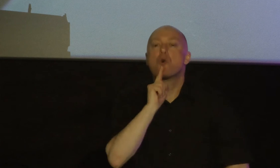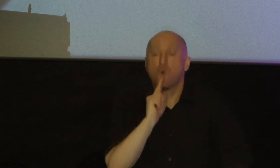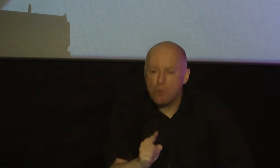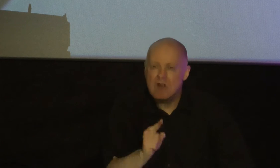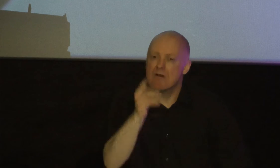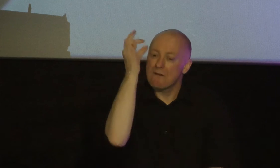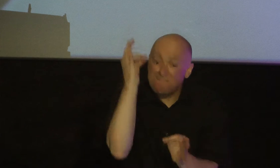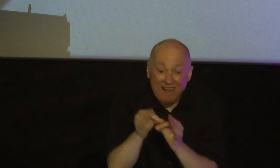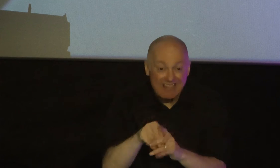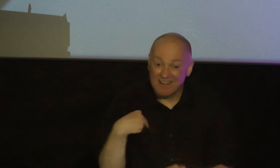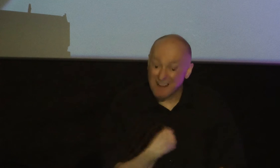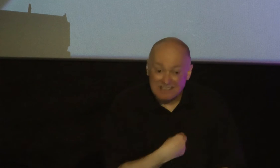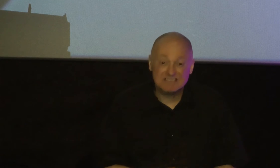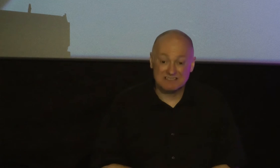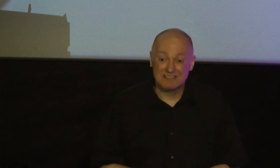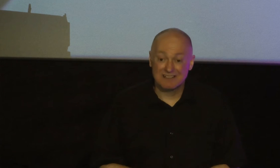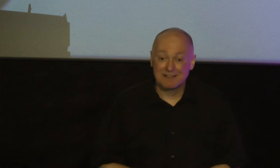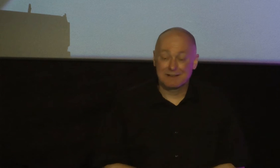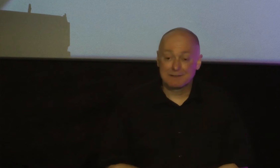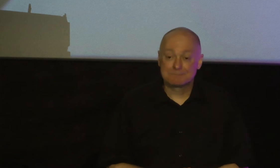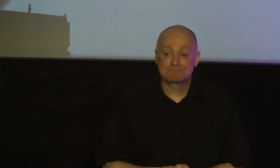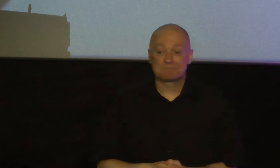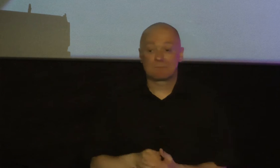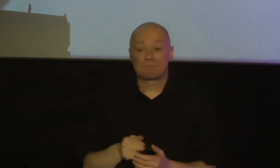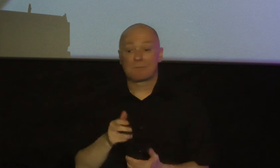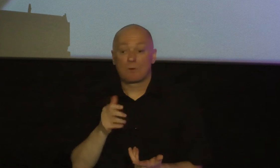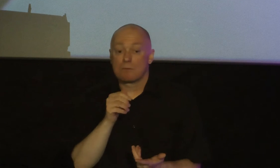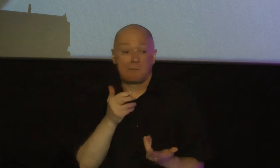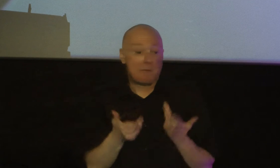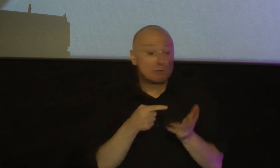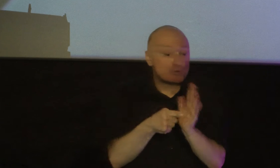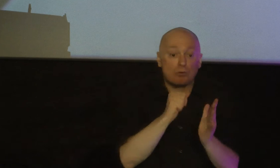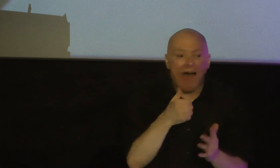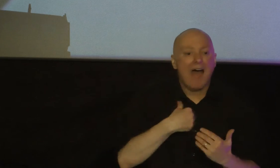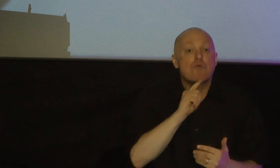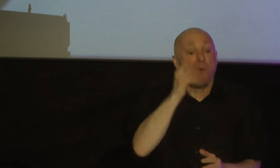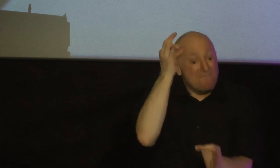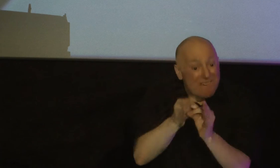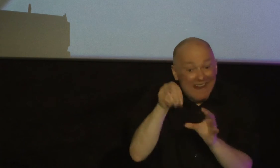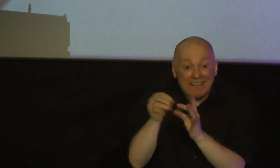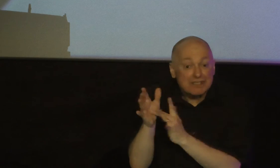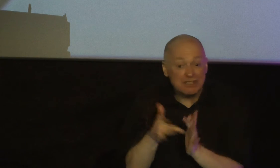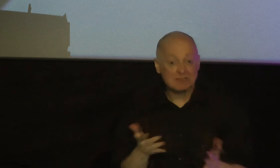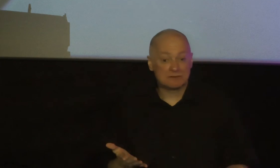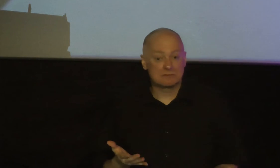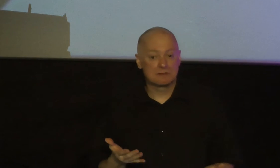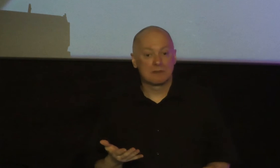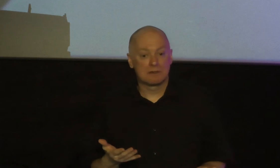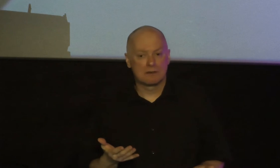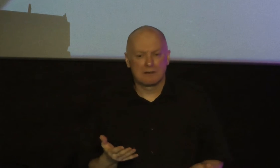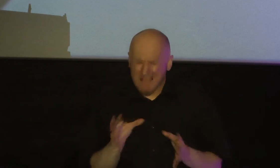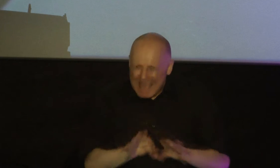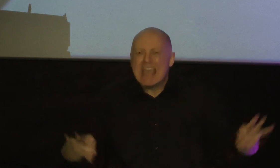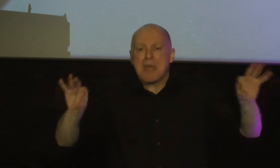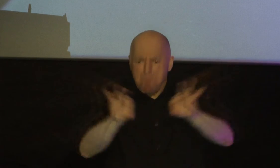real faith in jesus christ it matters the way we speak